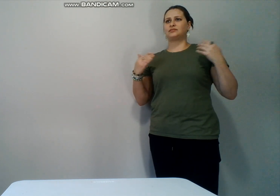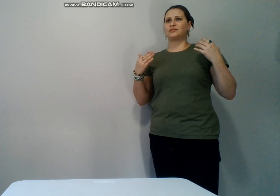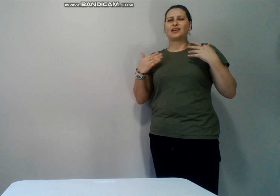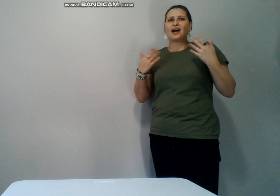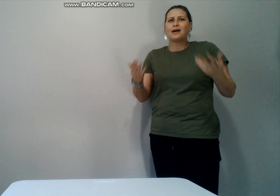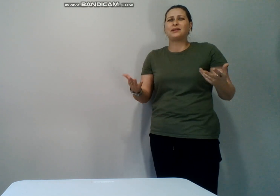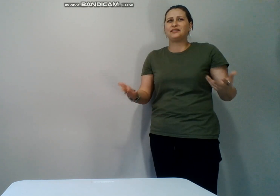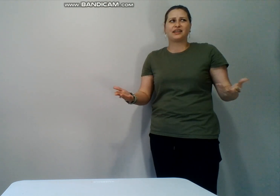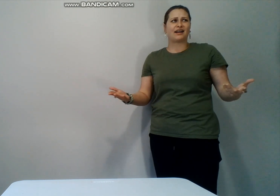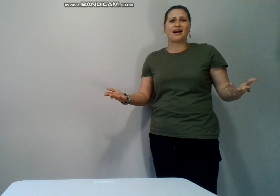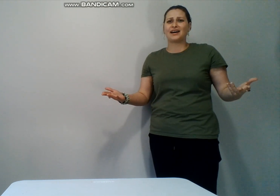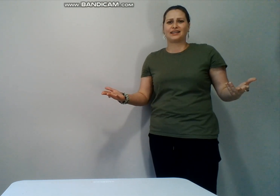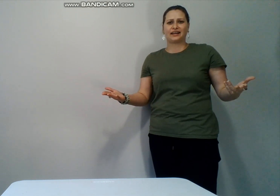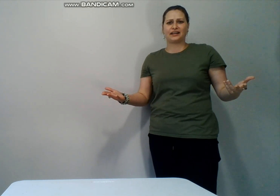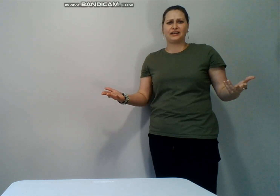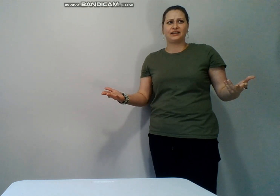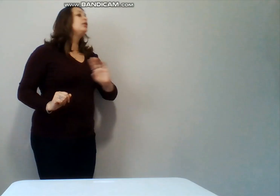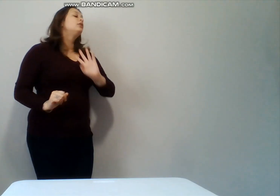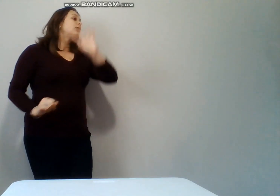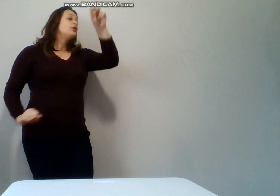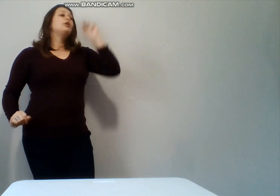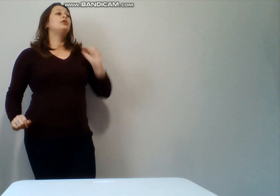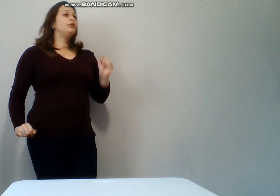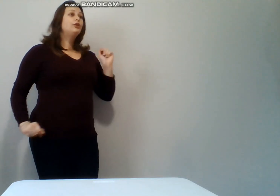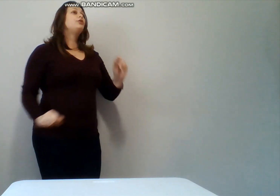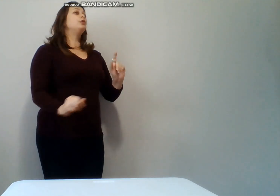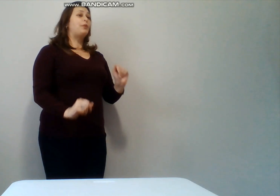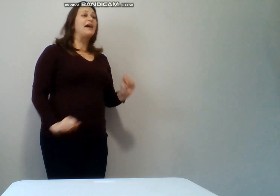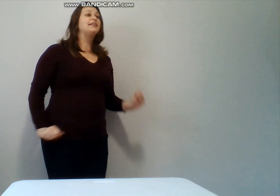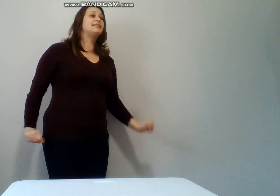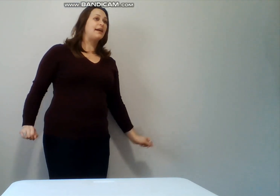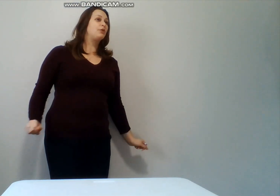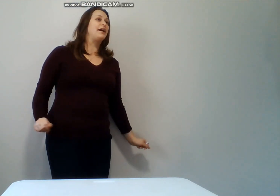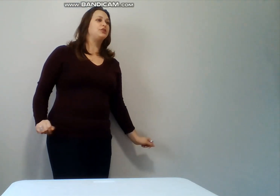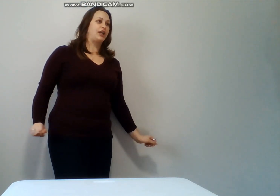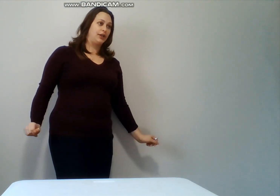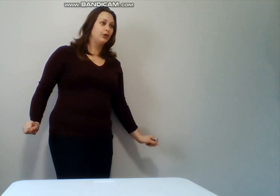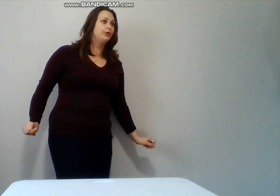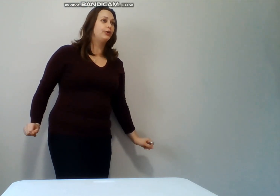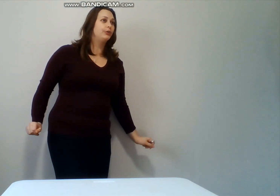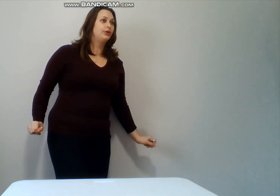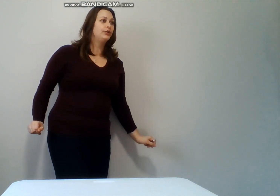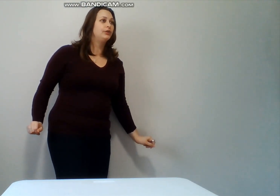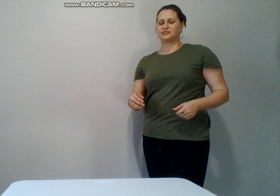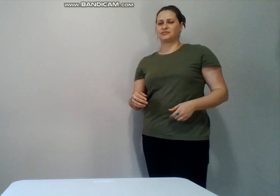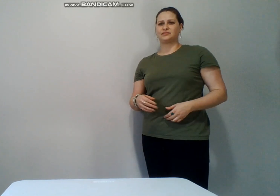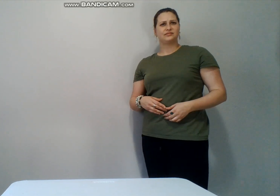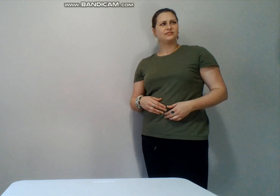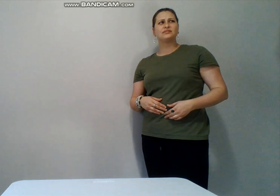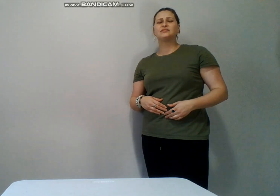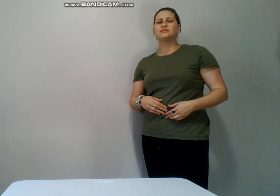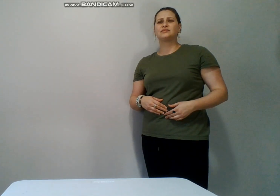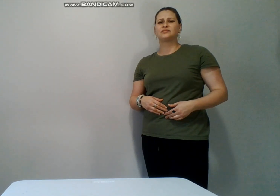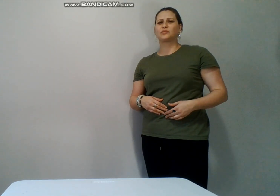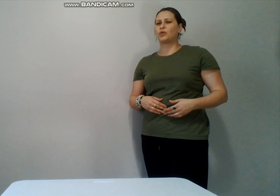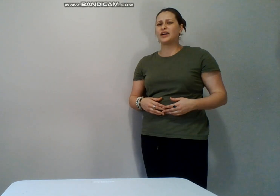I believe in God lady you practice devil magic and hoodoo what